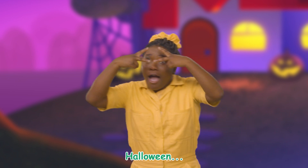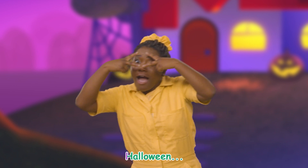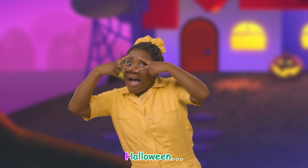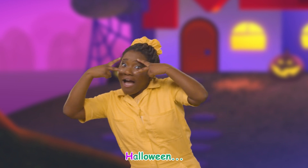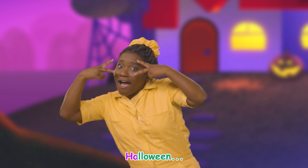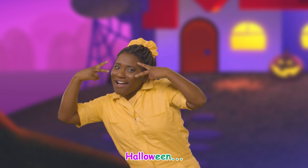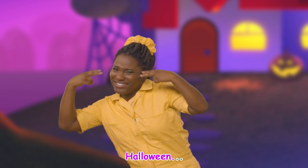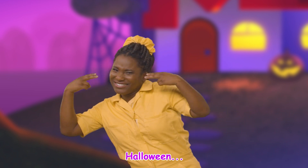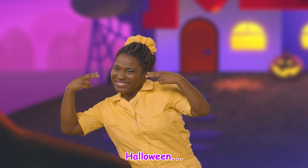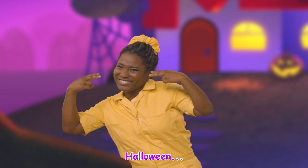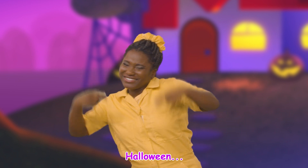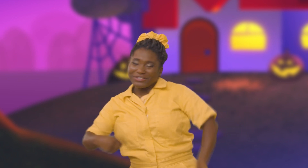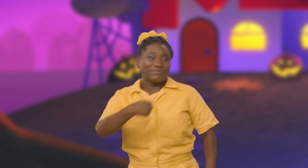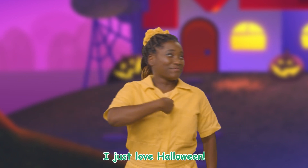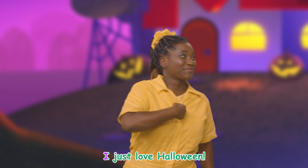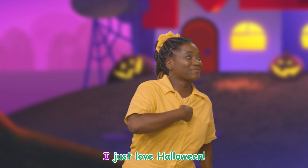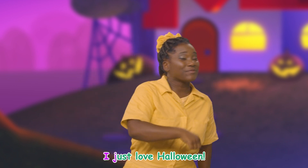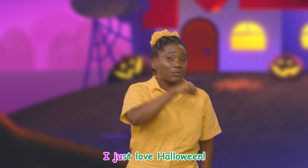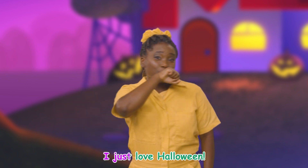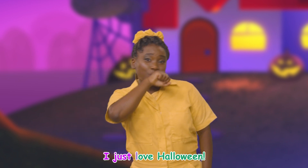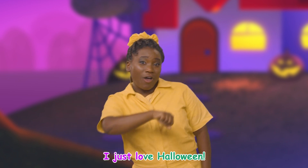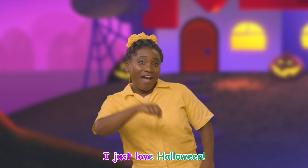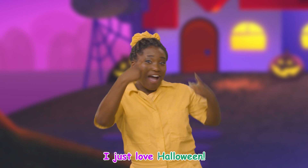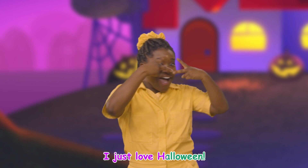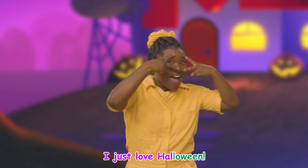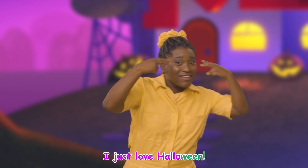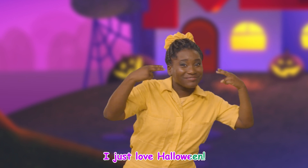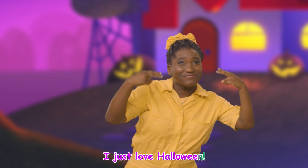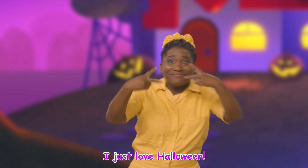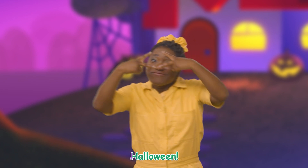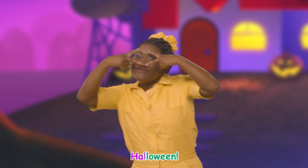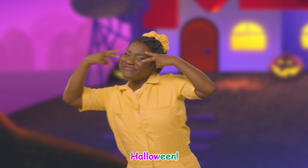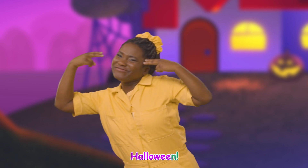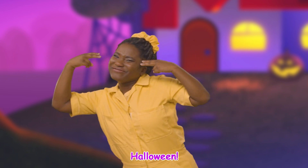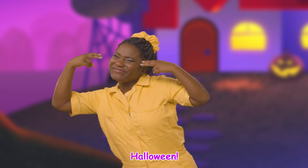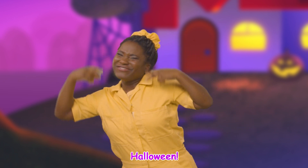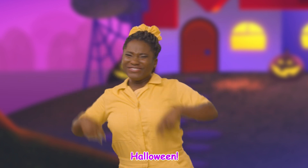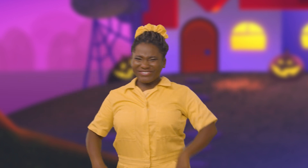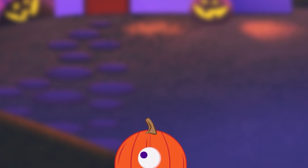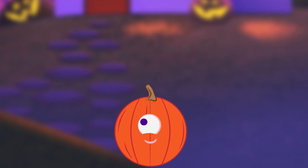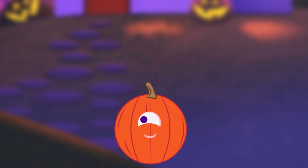Halloween! Halloween! just love Halloween! Halloween! Halloween!